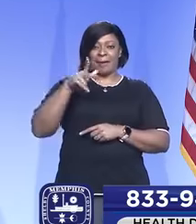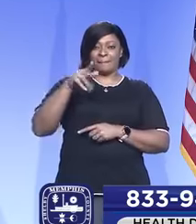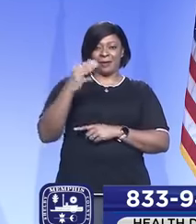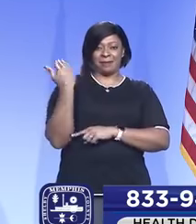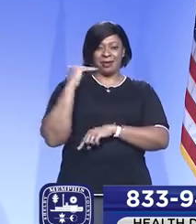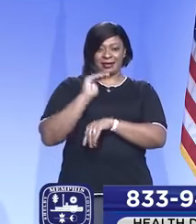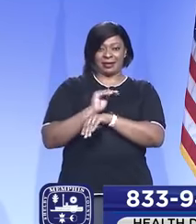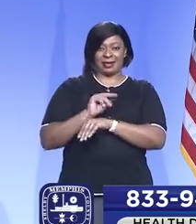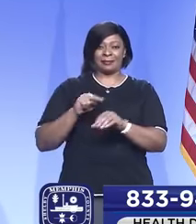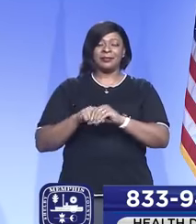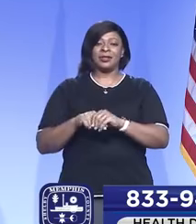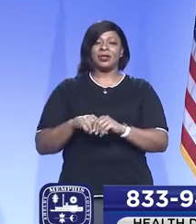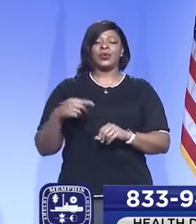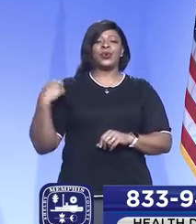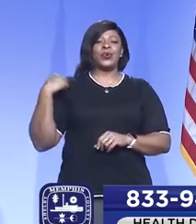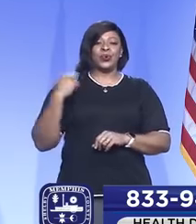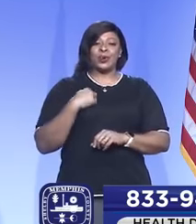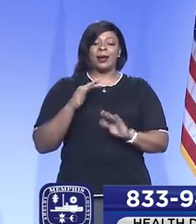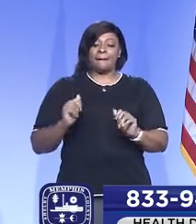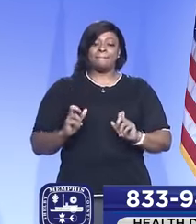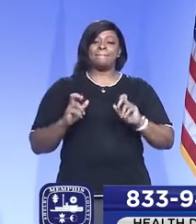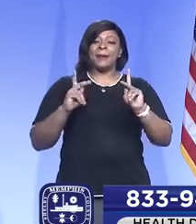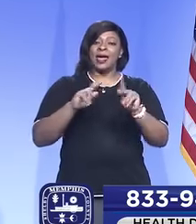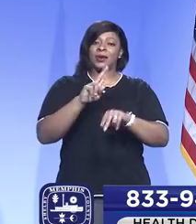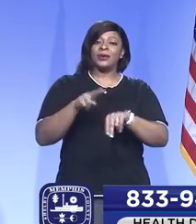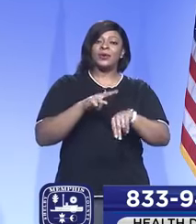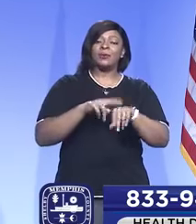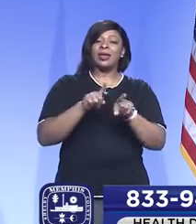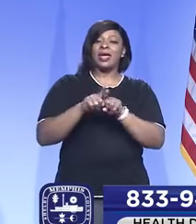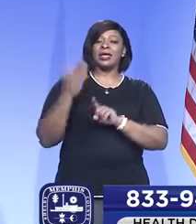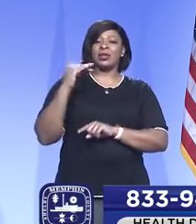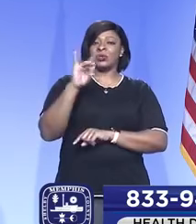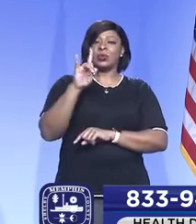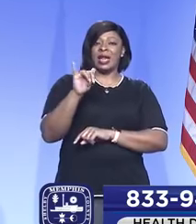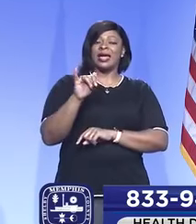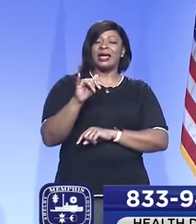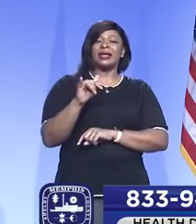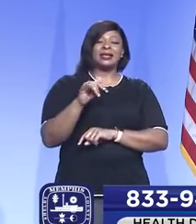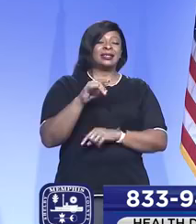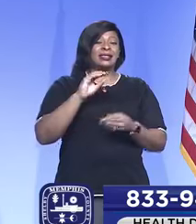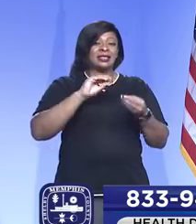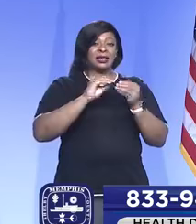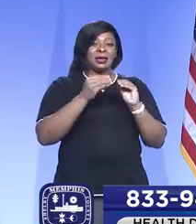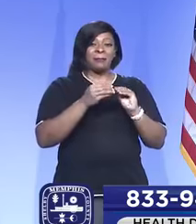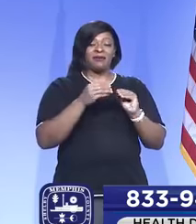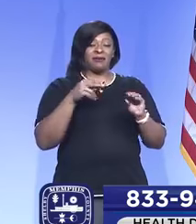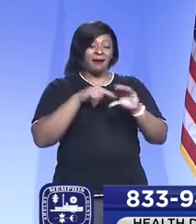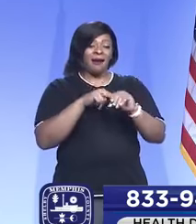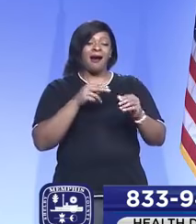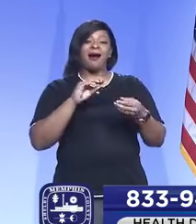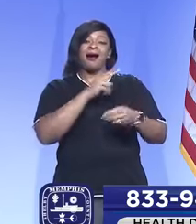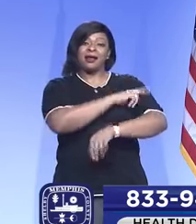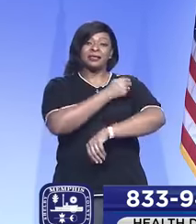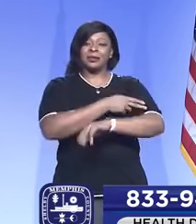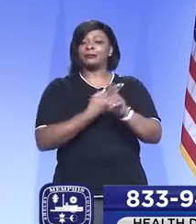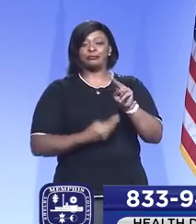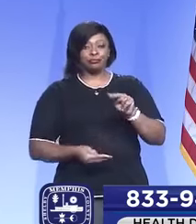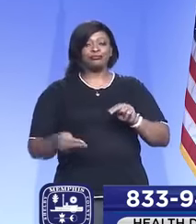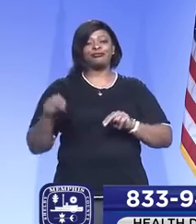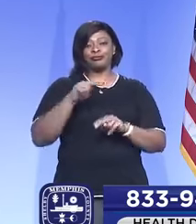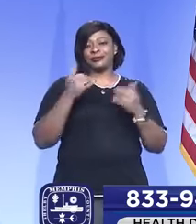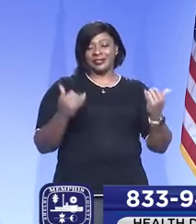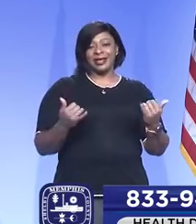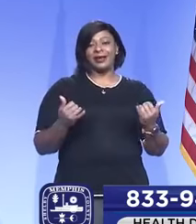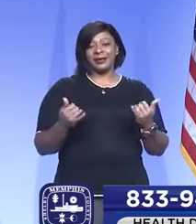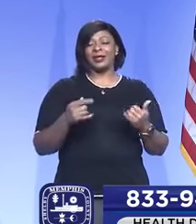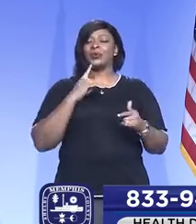last night. We are back to where we were in the middle of July in terms of the numbers of hospitalizations. This is a